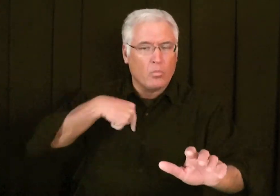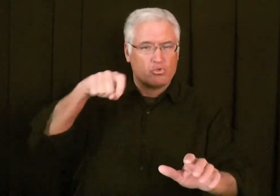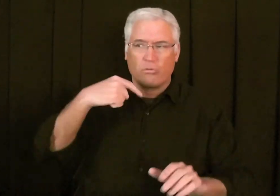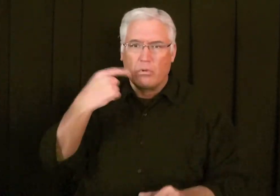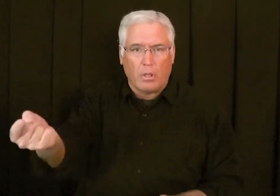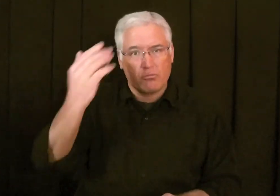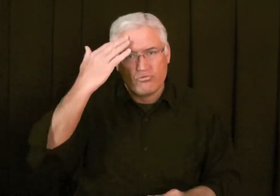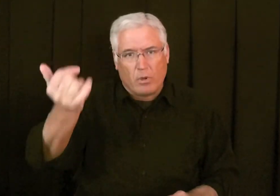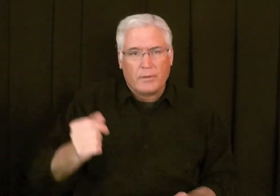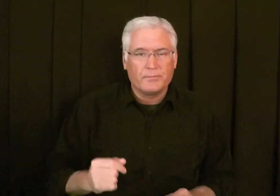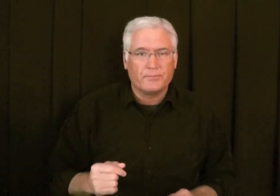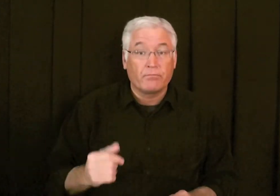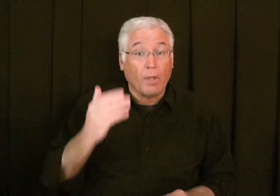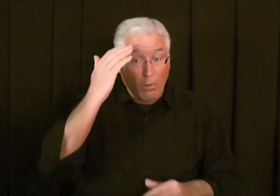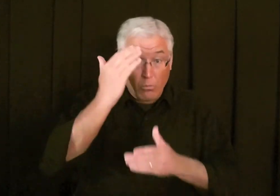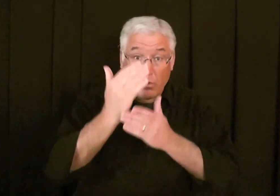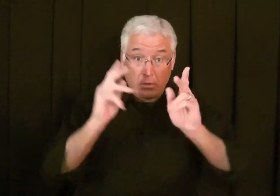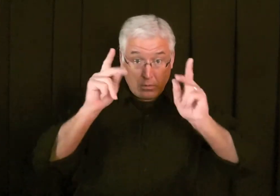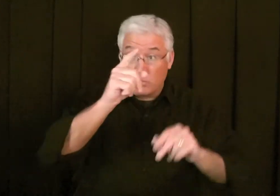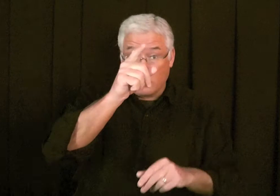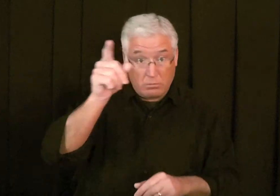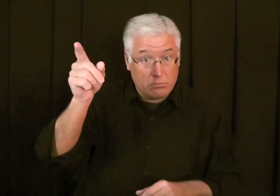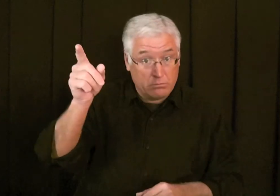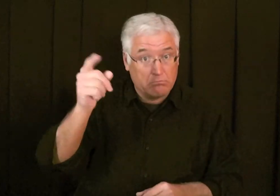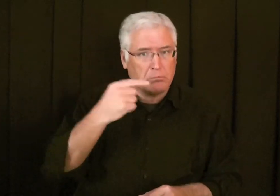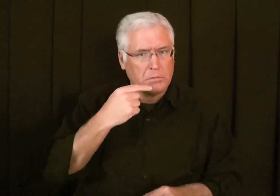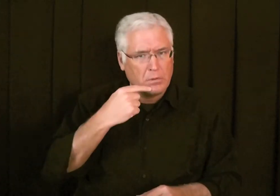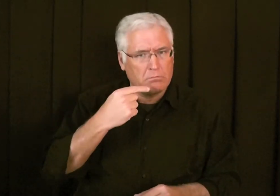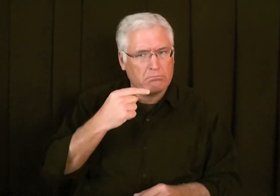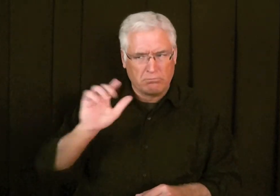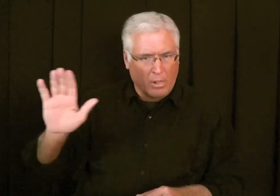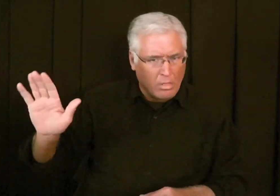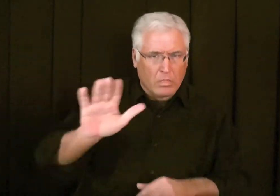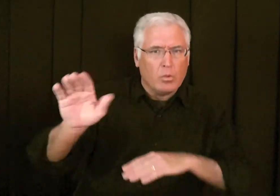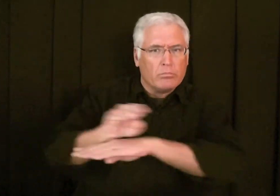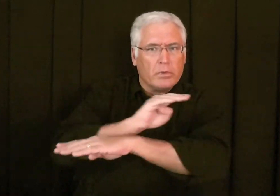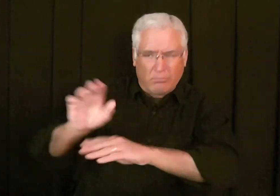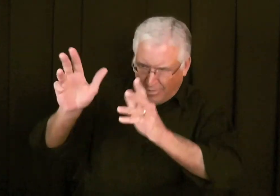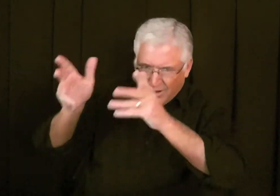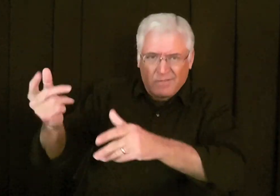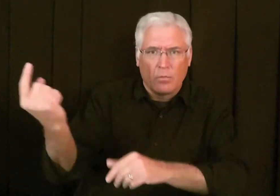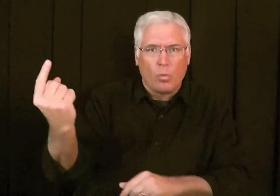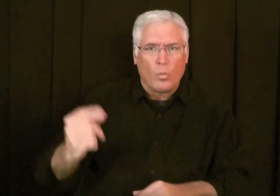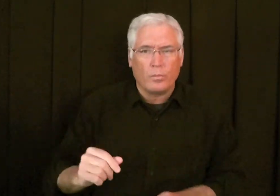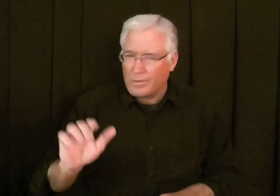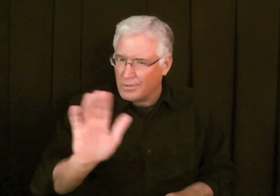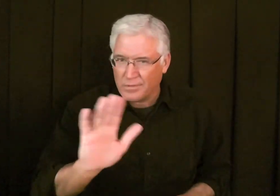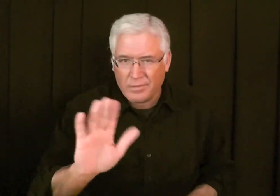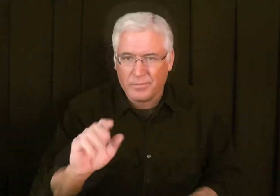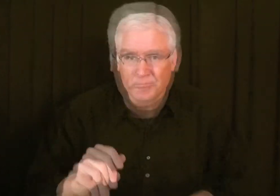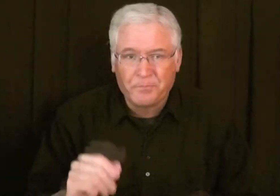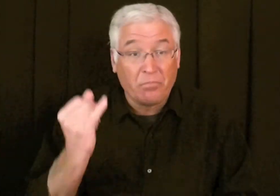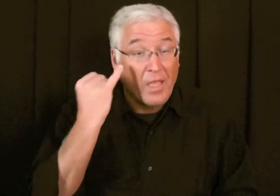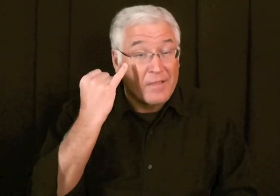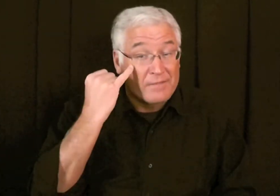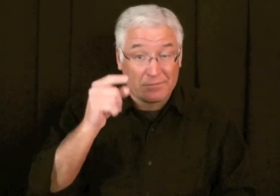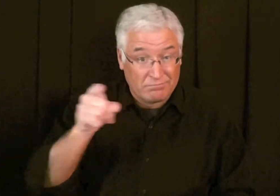We should tell them. Now, I know there's some people out there, and they will say, no, that's their business. Leave them alone. But no.